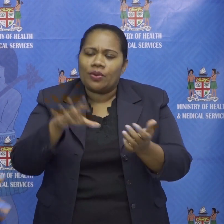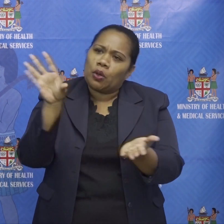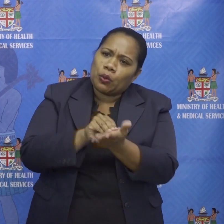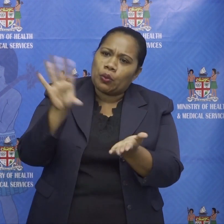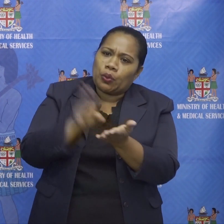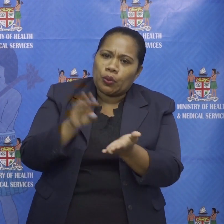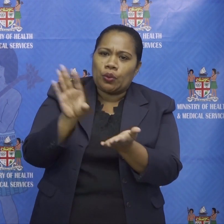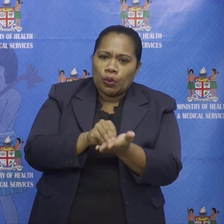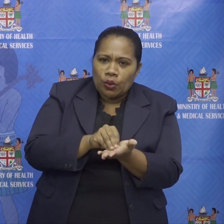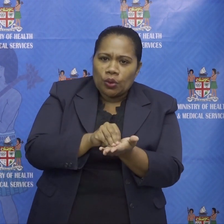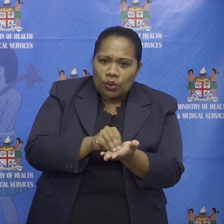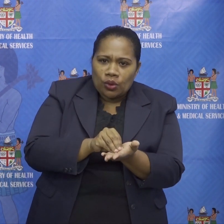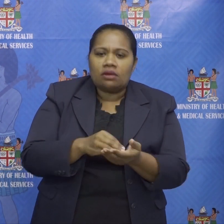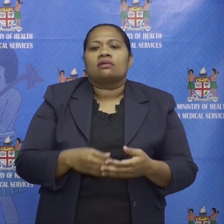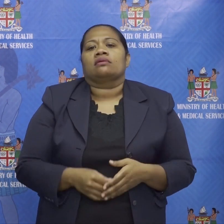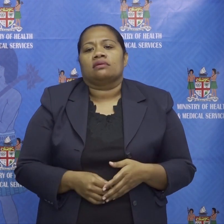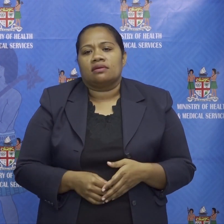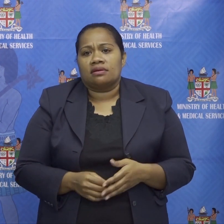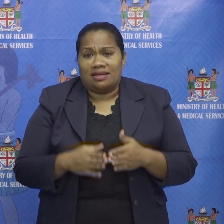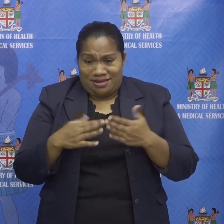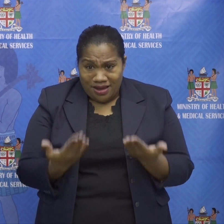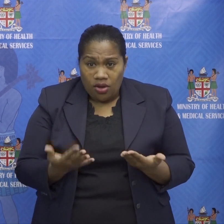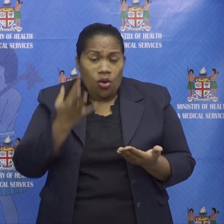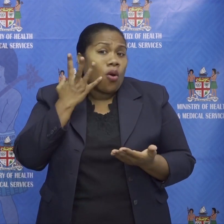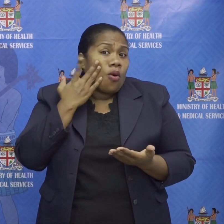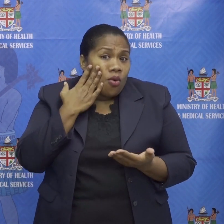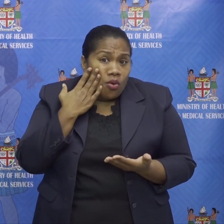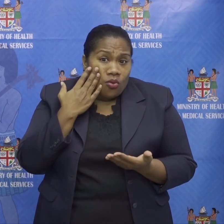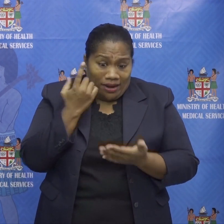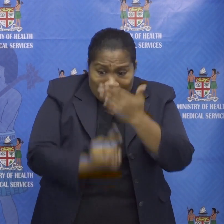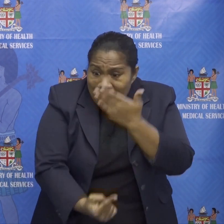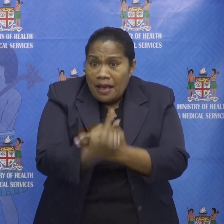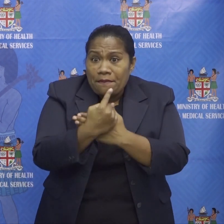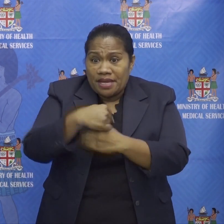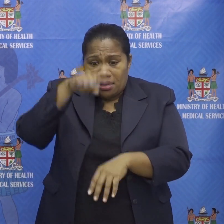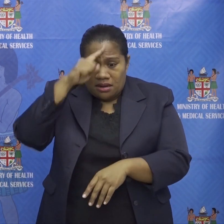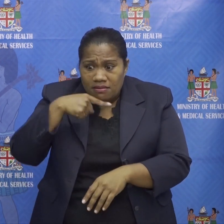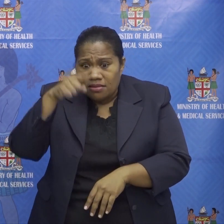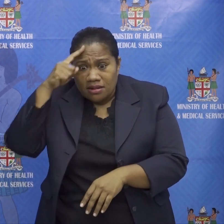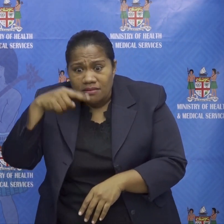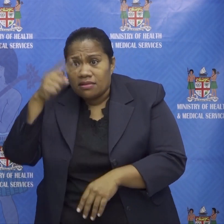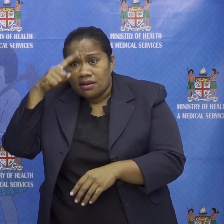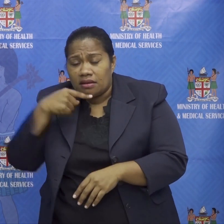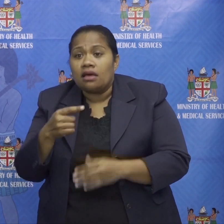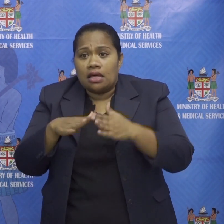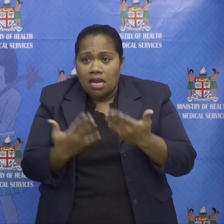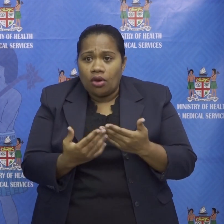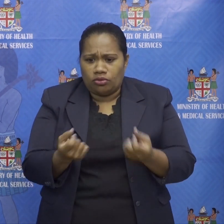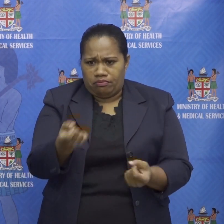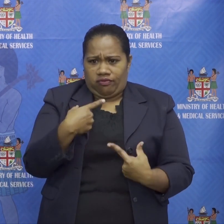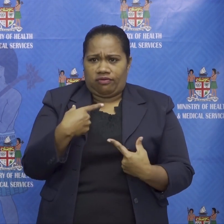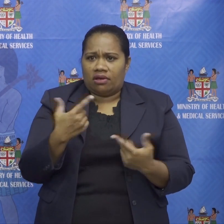until the going gets bad and then we are running around trying to blame us for the contact tracing what part are you supposed to play